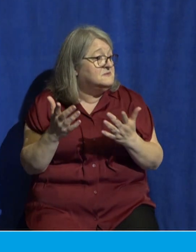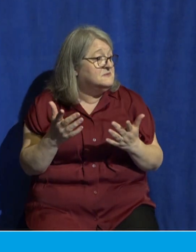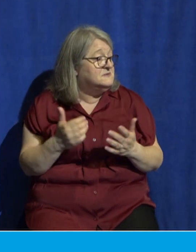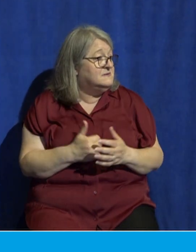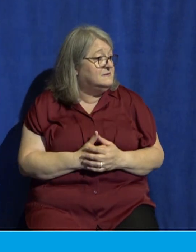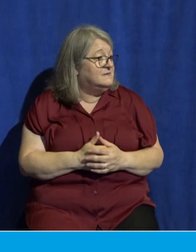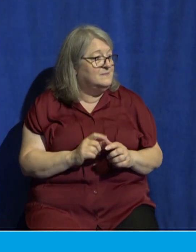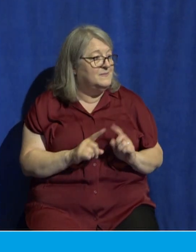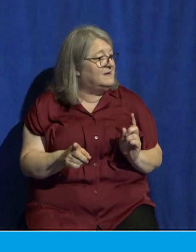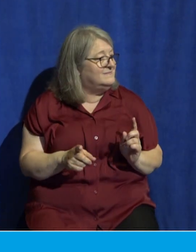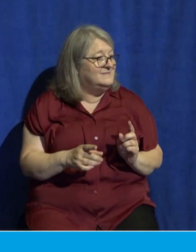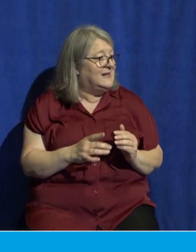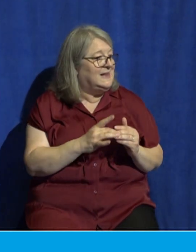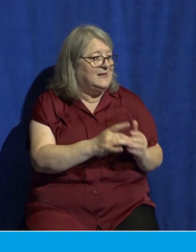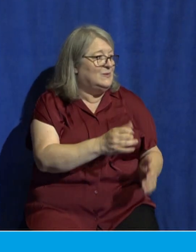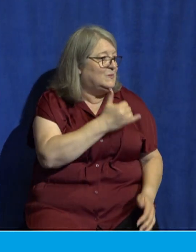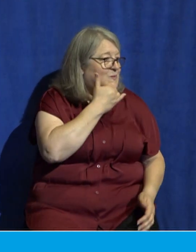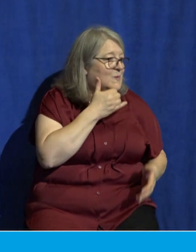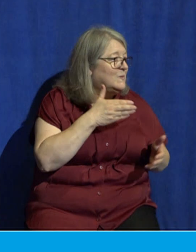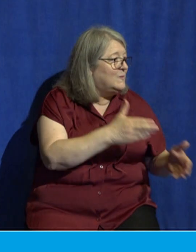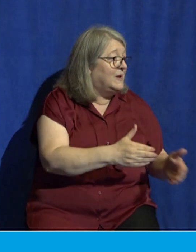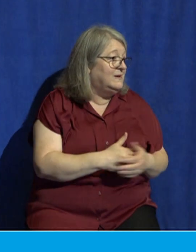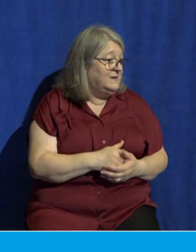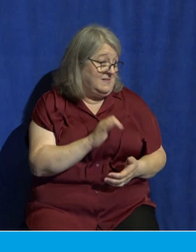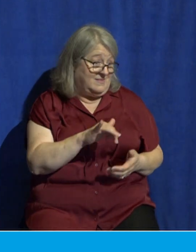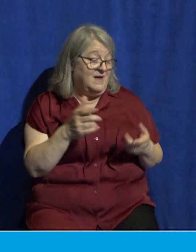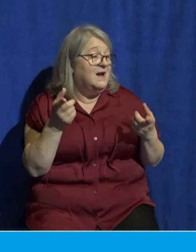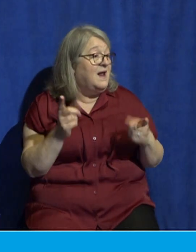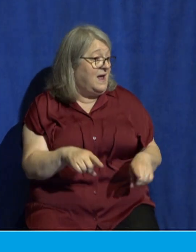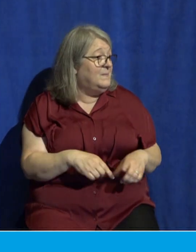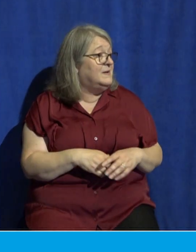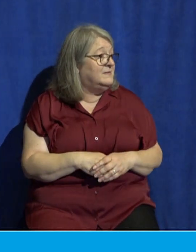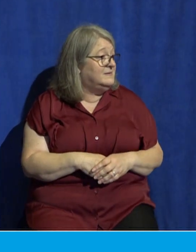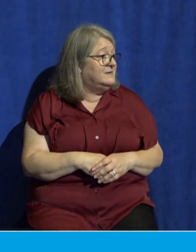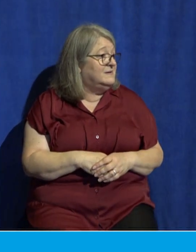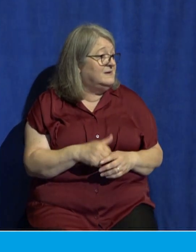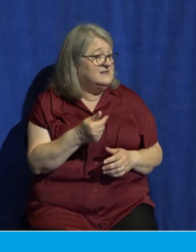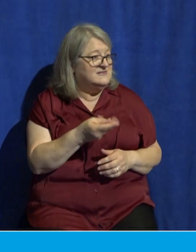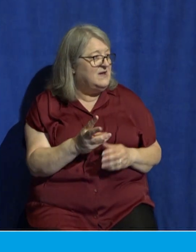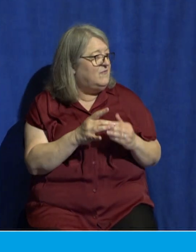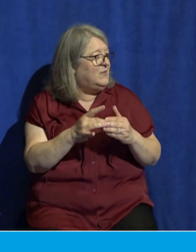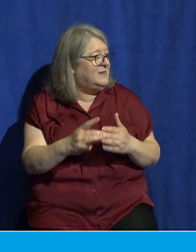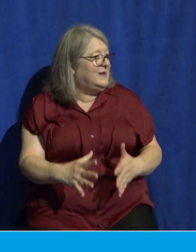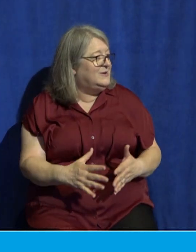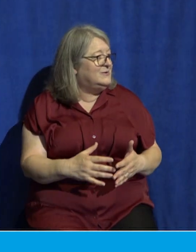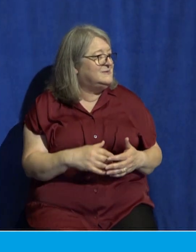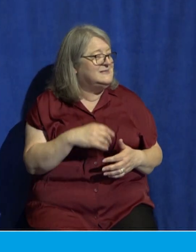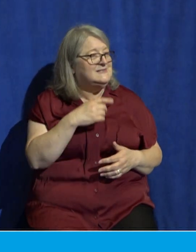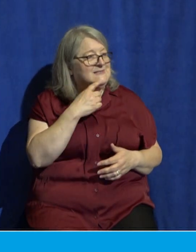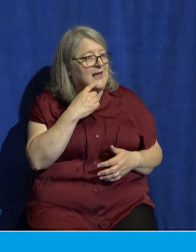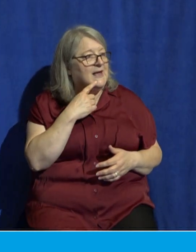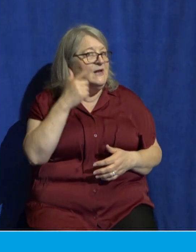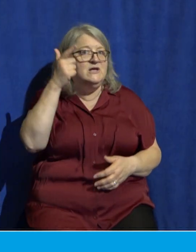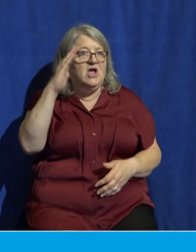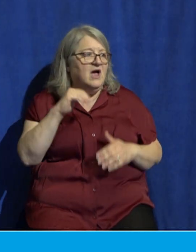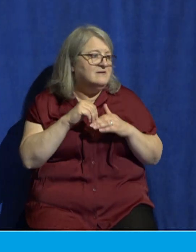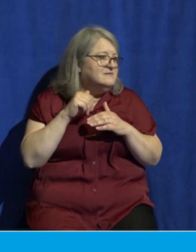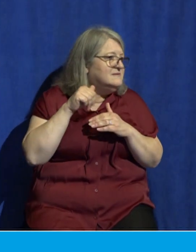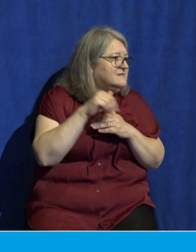we know from Jewish history that this happened that prior to Jesus there were several leaders who claimed to be sent by God some even claiming to be